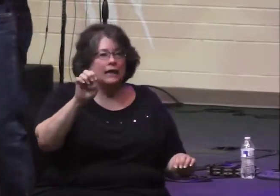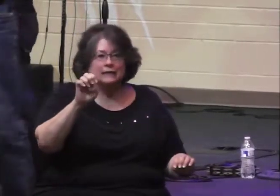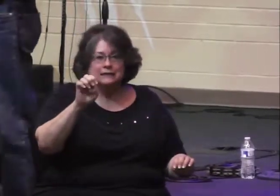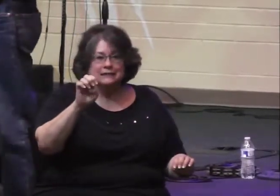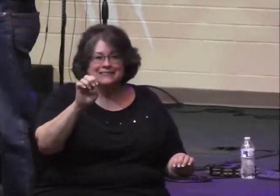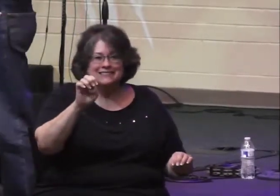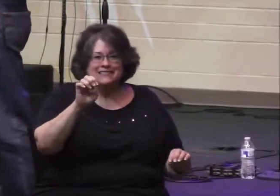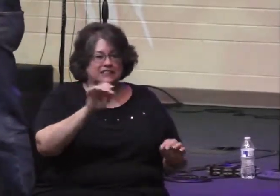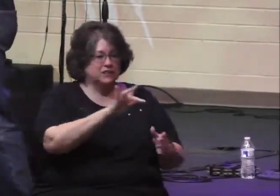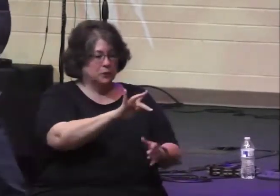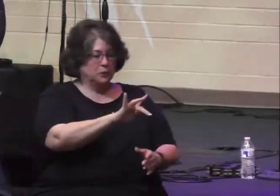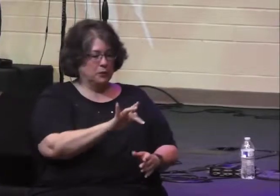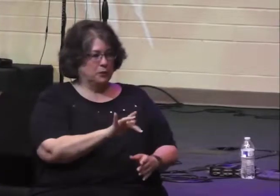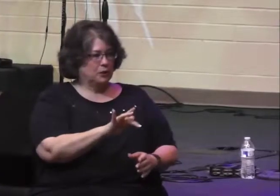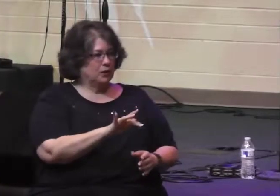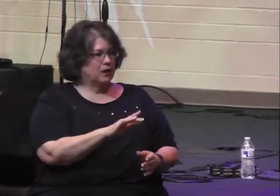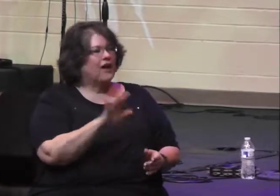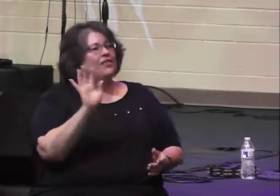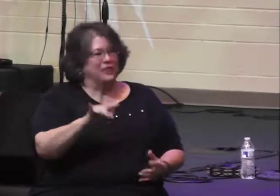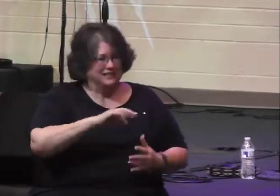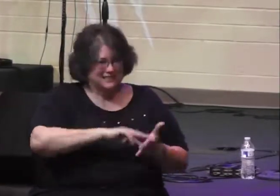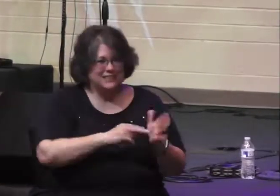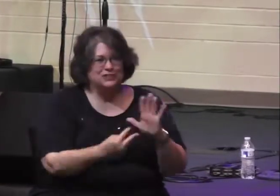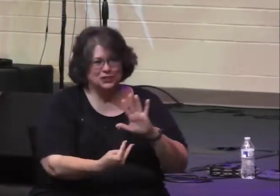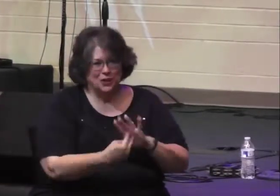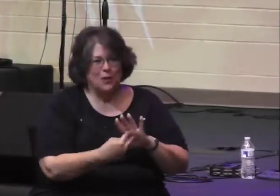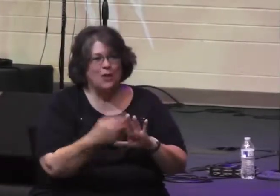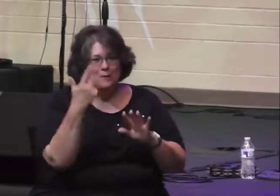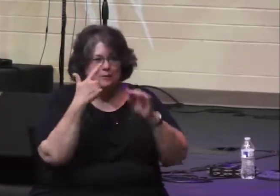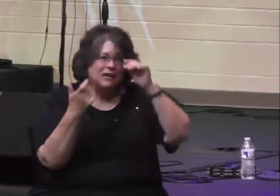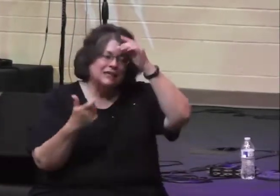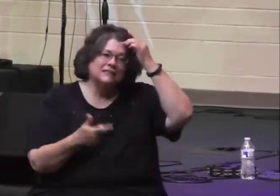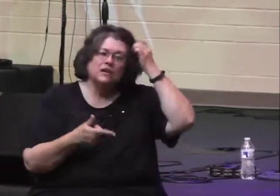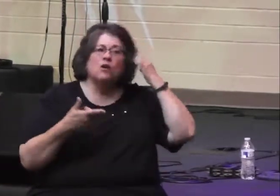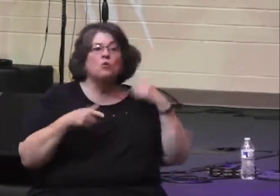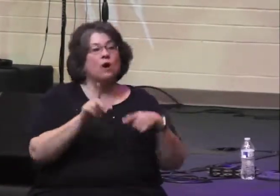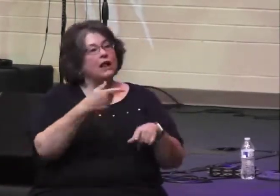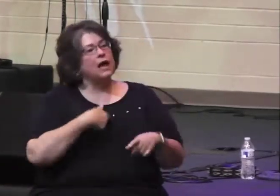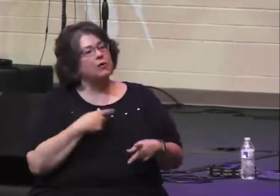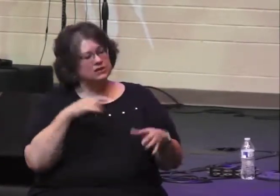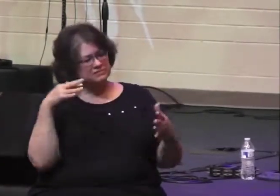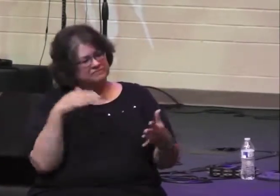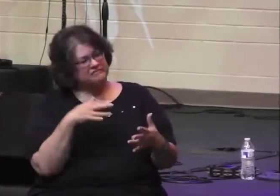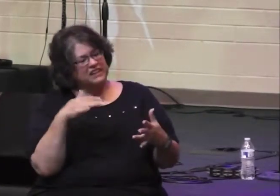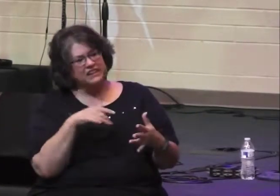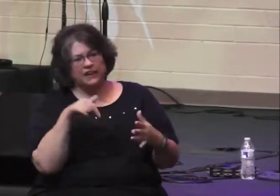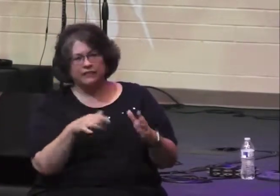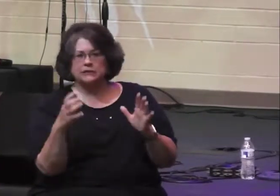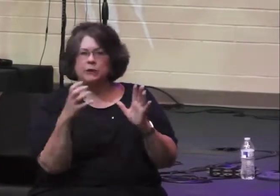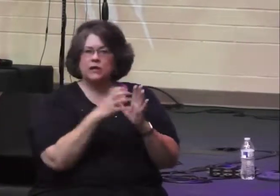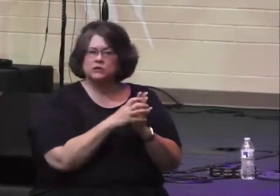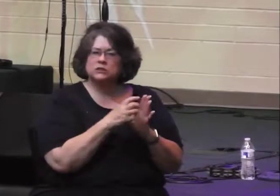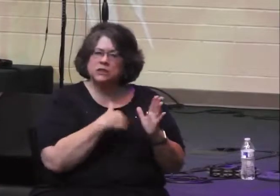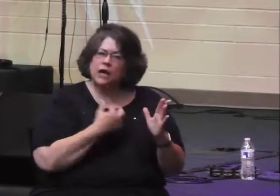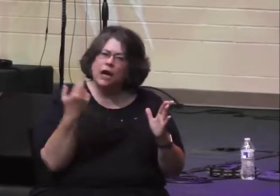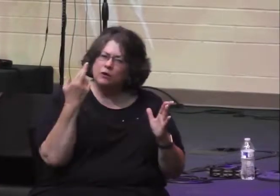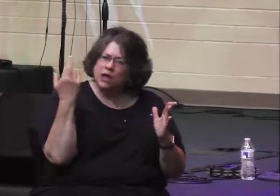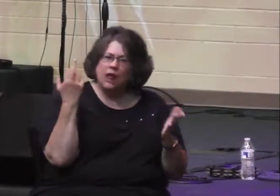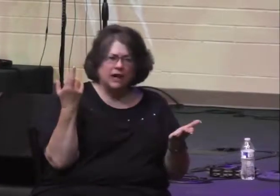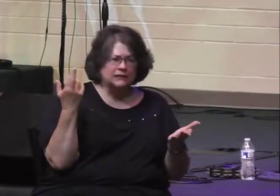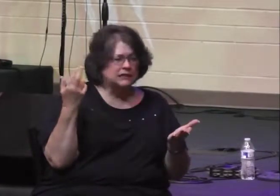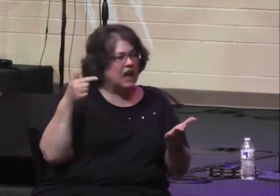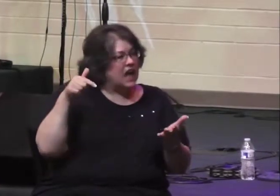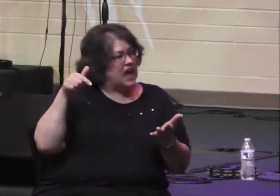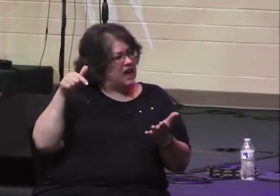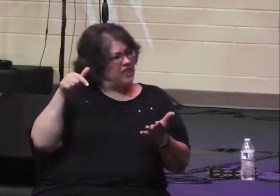like I sometimes do, and that's intentional because as I got into looking at this passage, you know, it just dawned